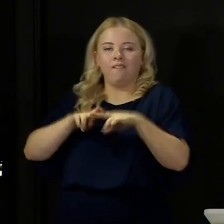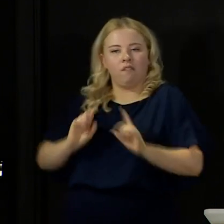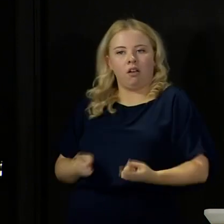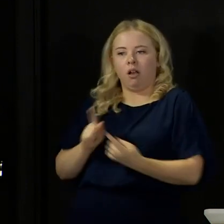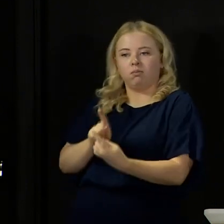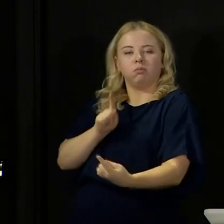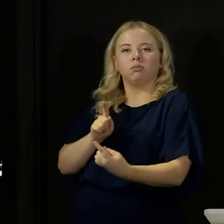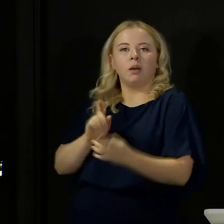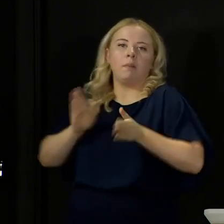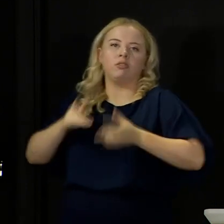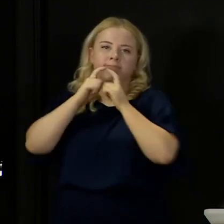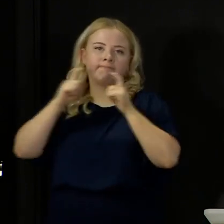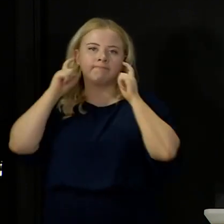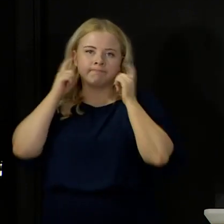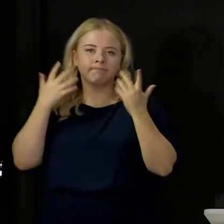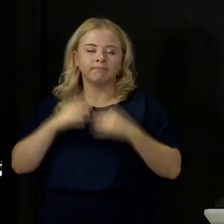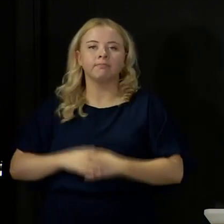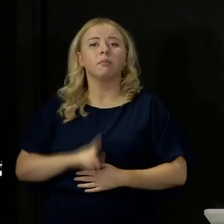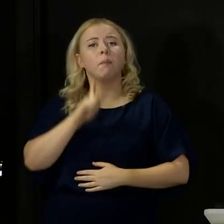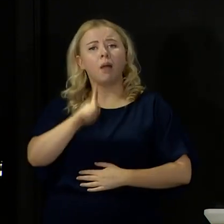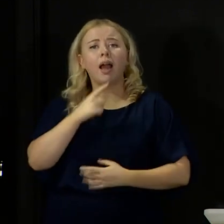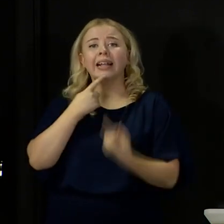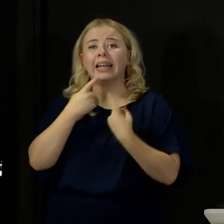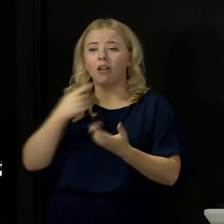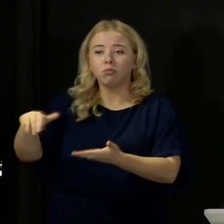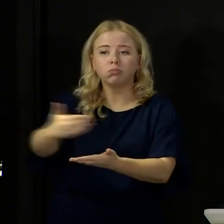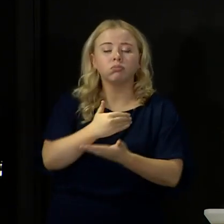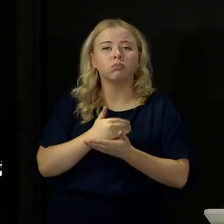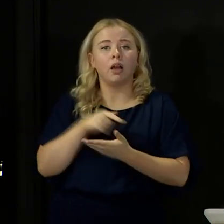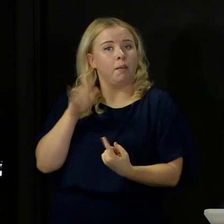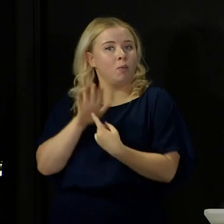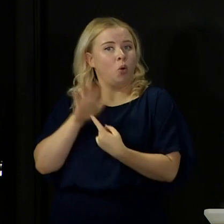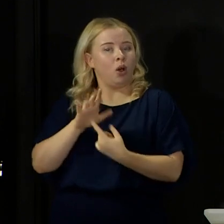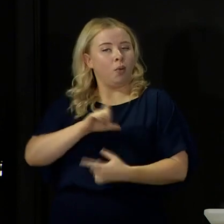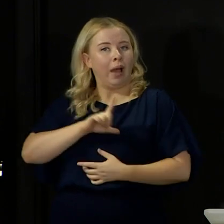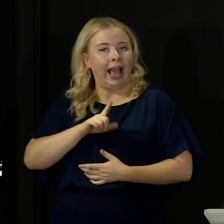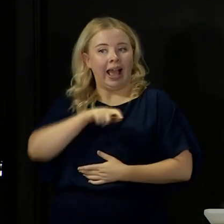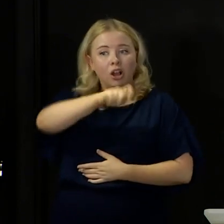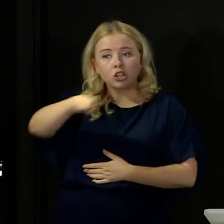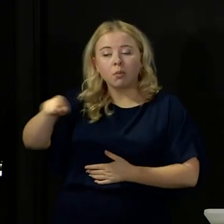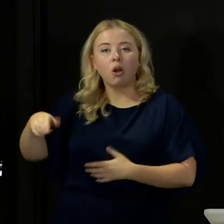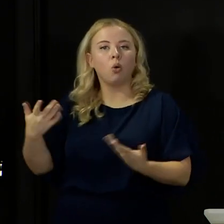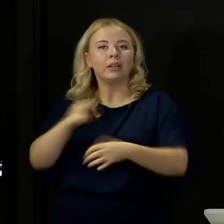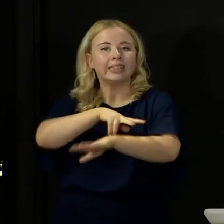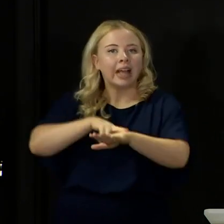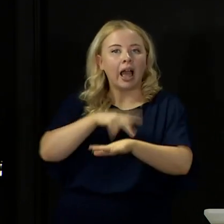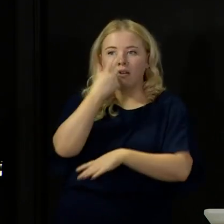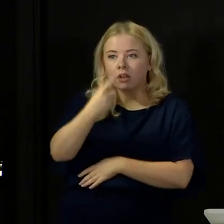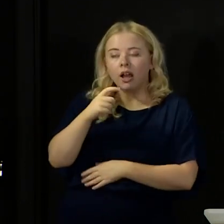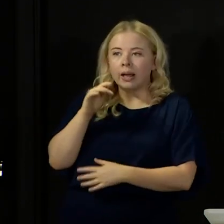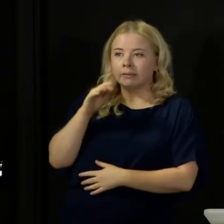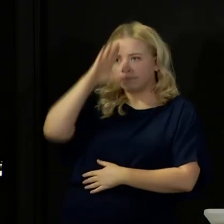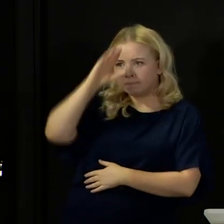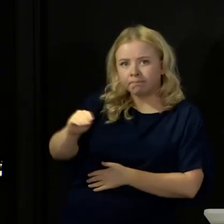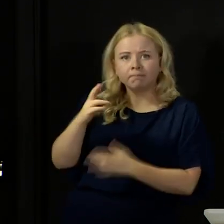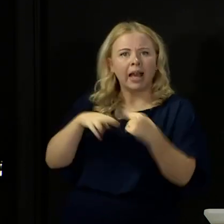But data collection is very important. means that customers or staff can be notified if they come into contact with somebody who